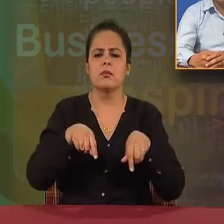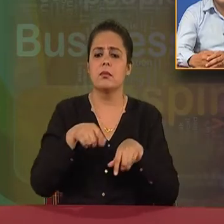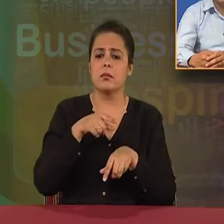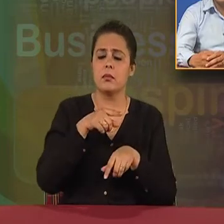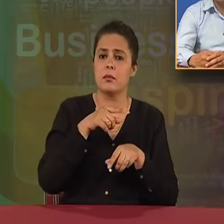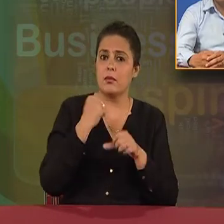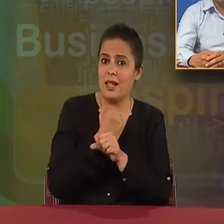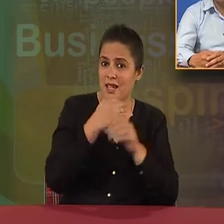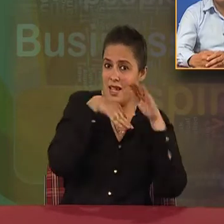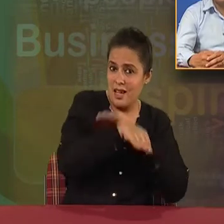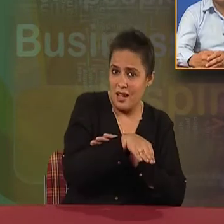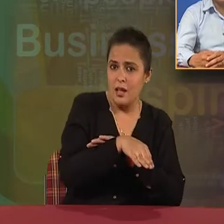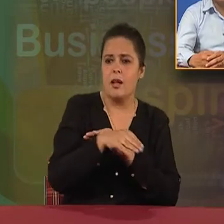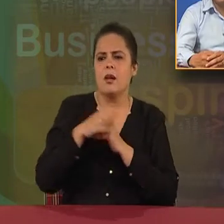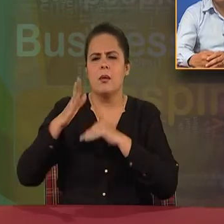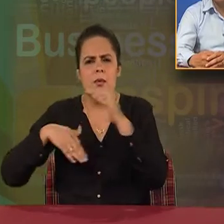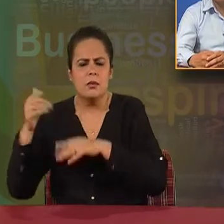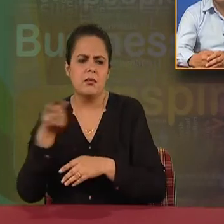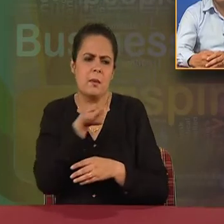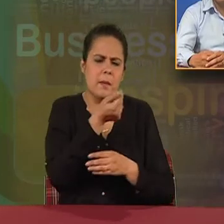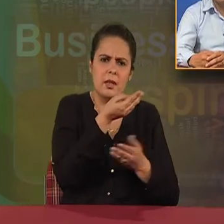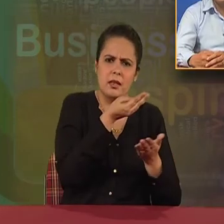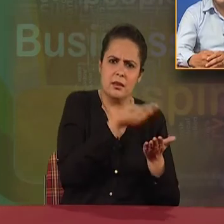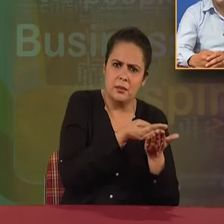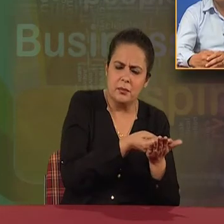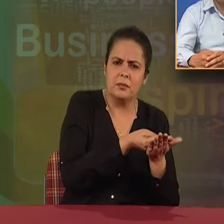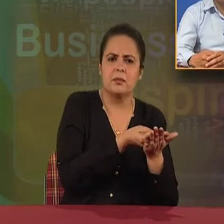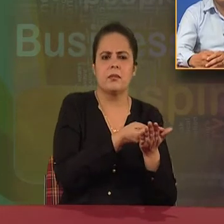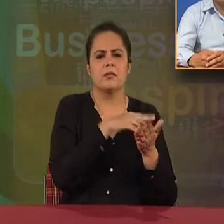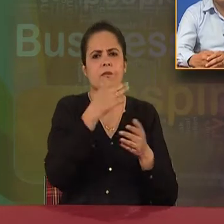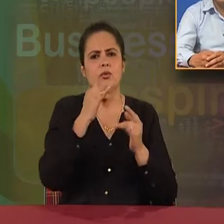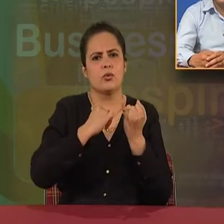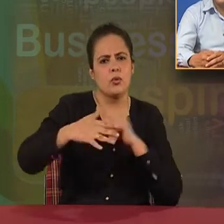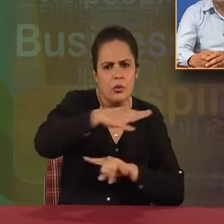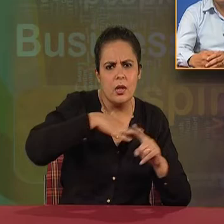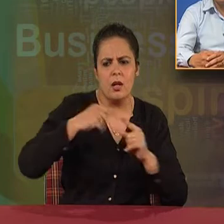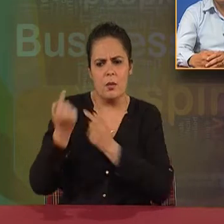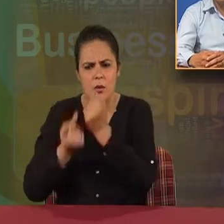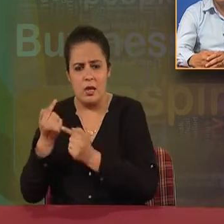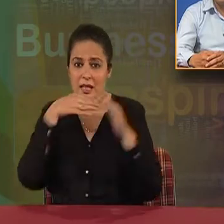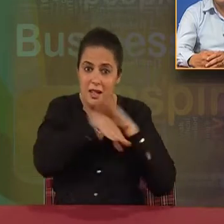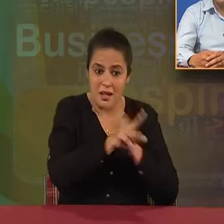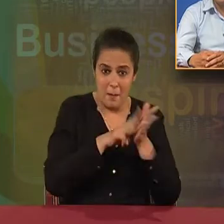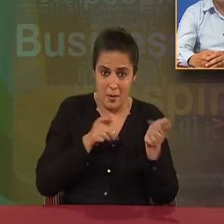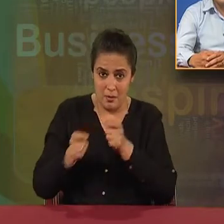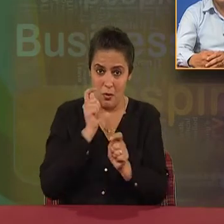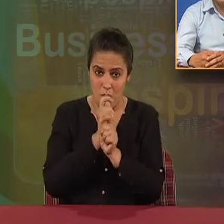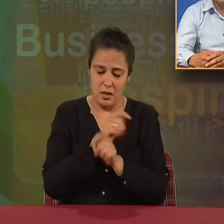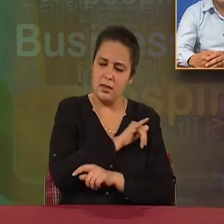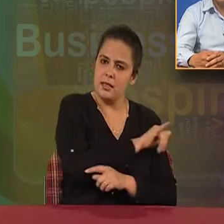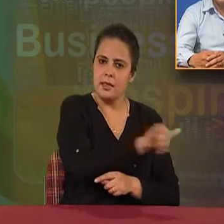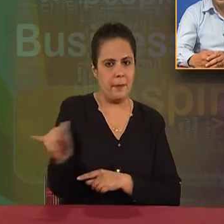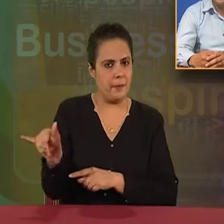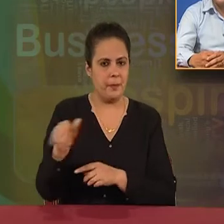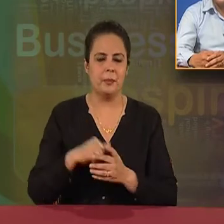to all organizations, whether economic, social, or political. As I mentioned earlier, that management